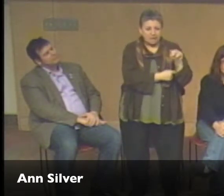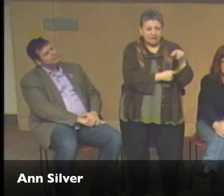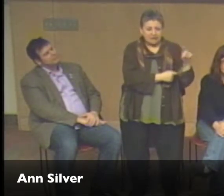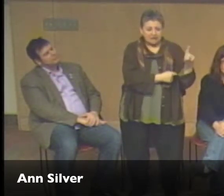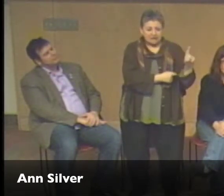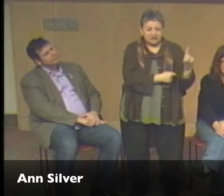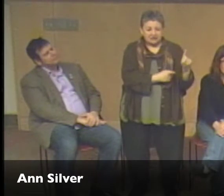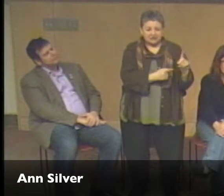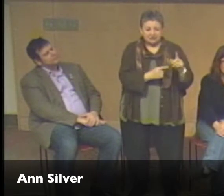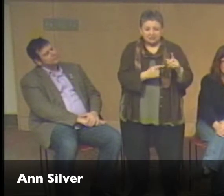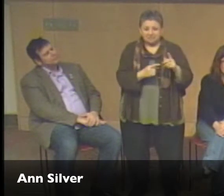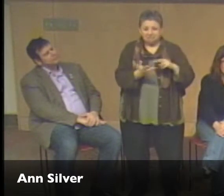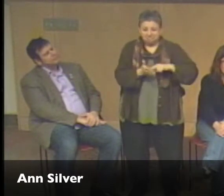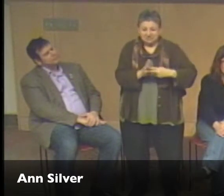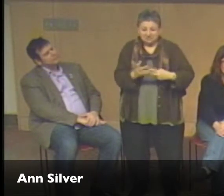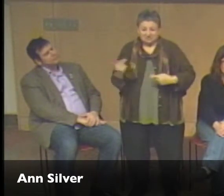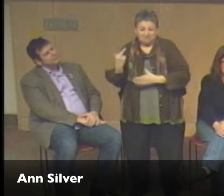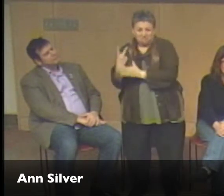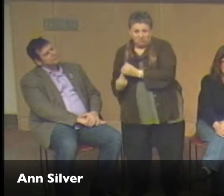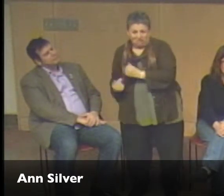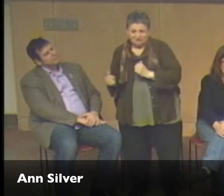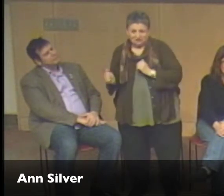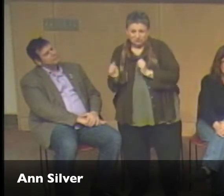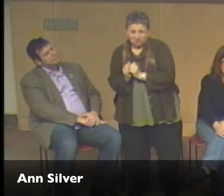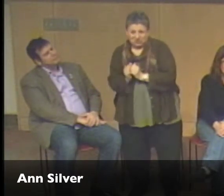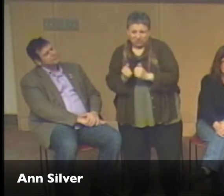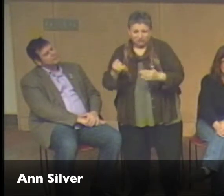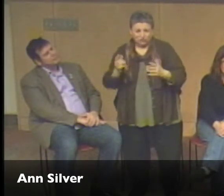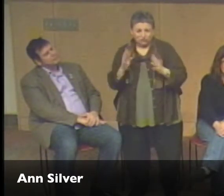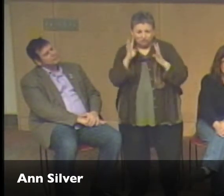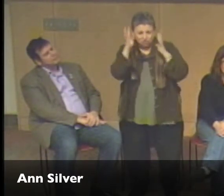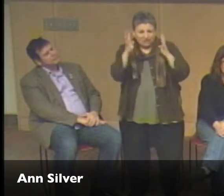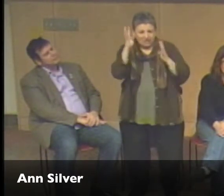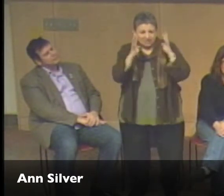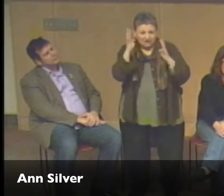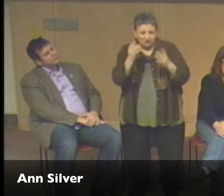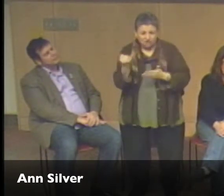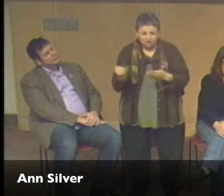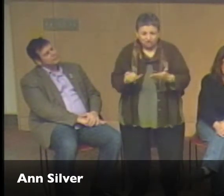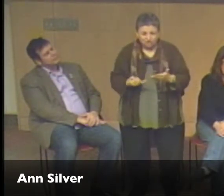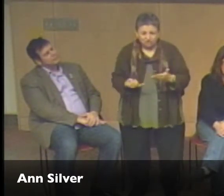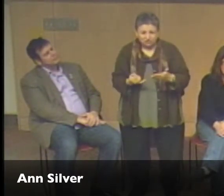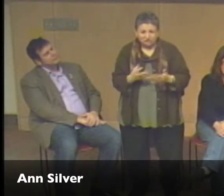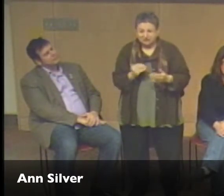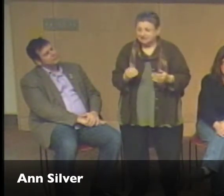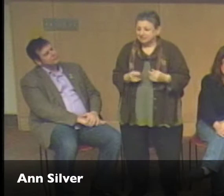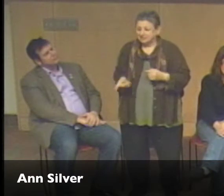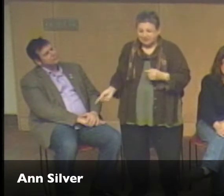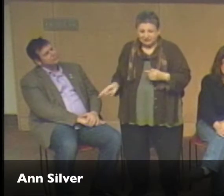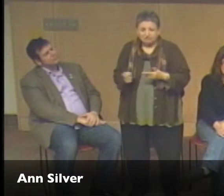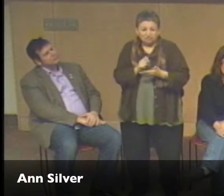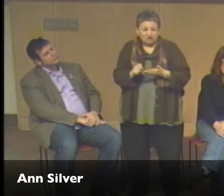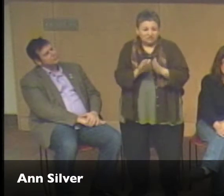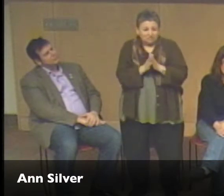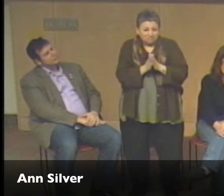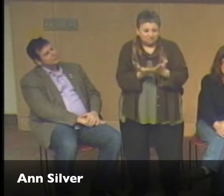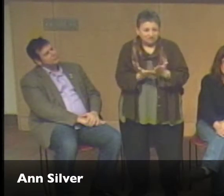And we became the Silver Moon Brand, which is a kind of business we did together to create work collaboratively.